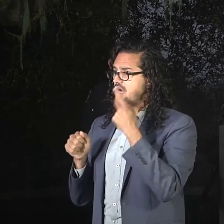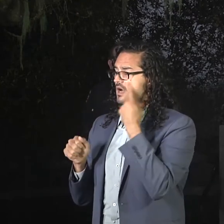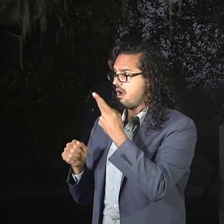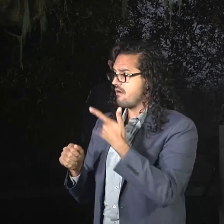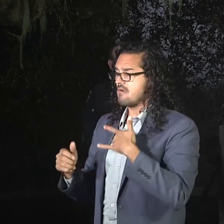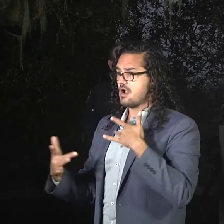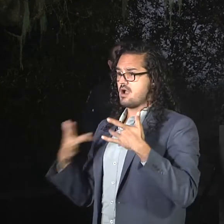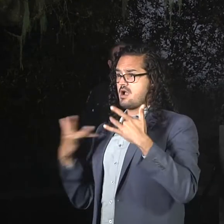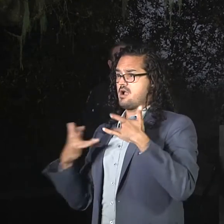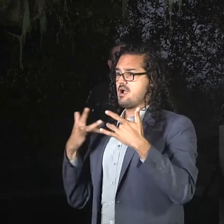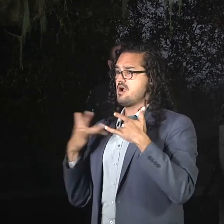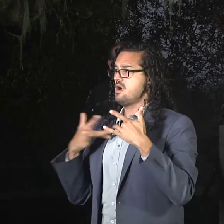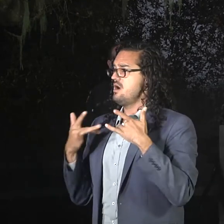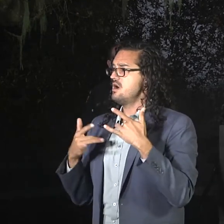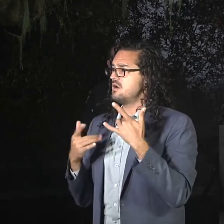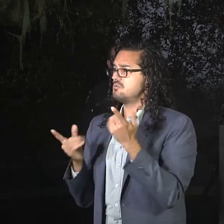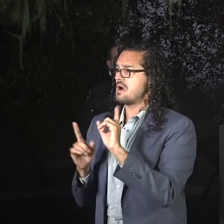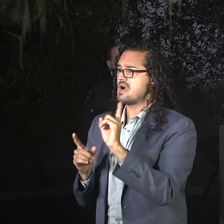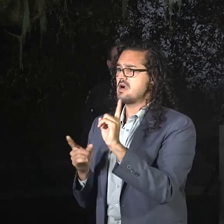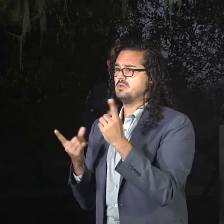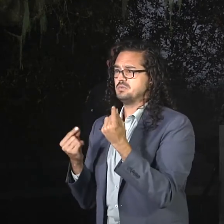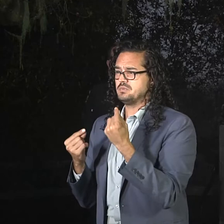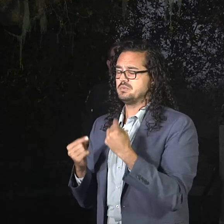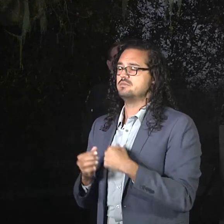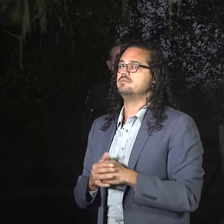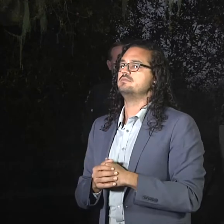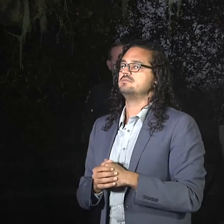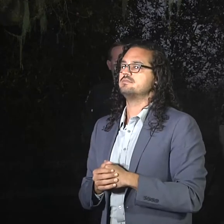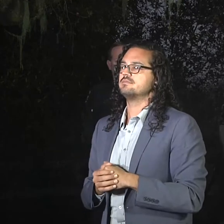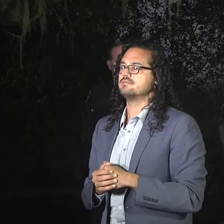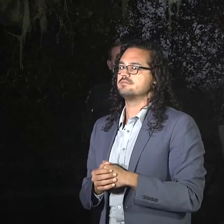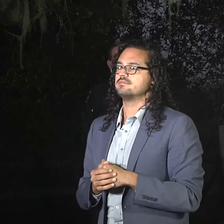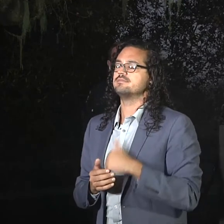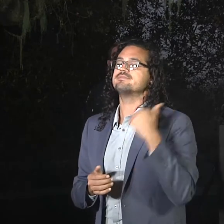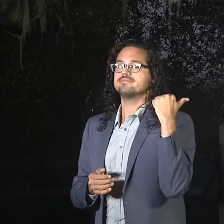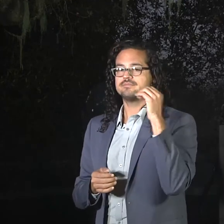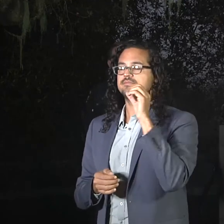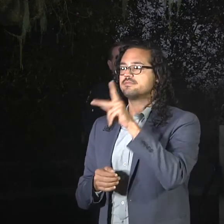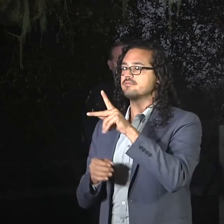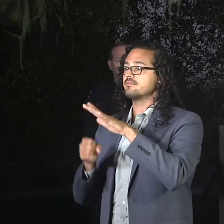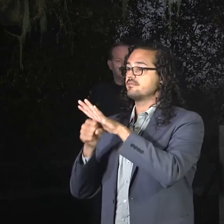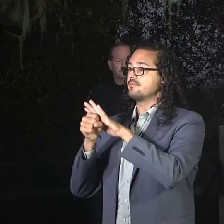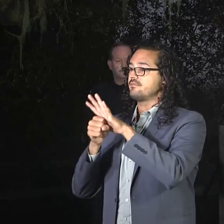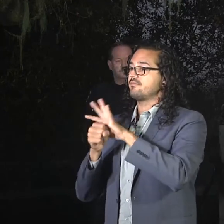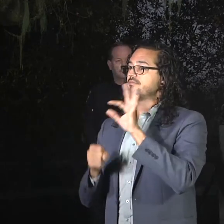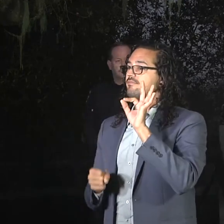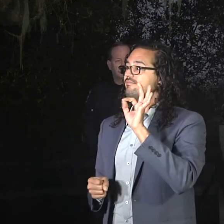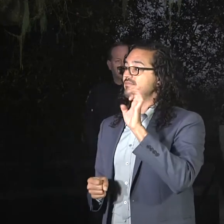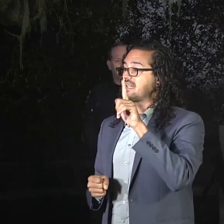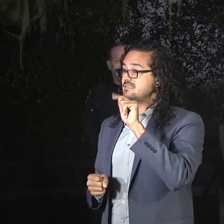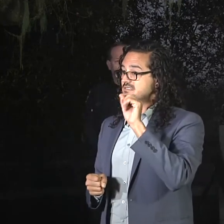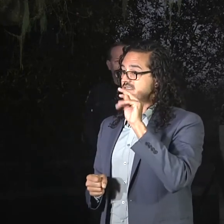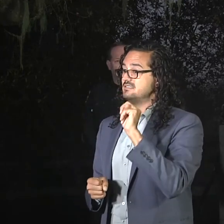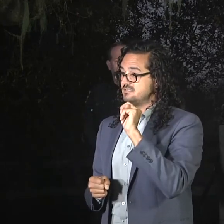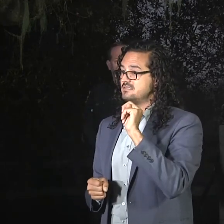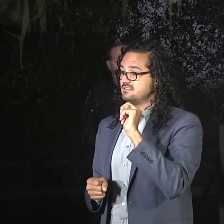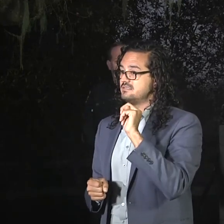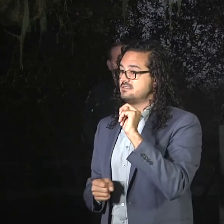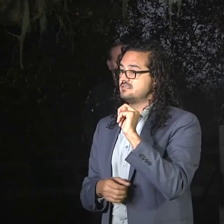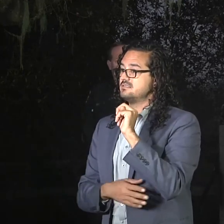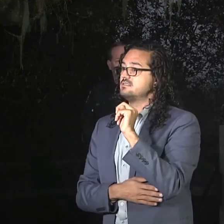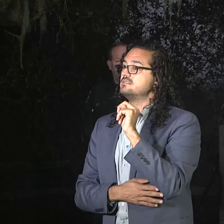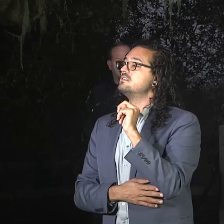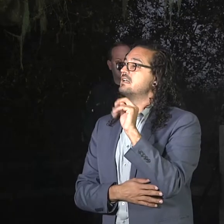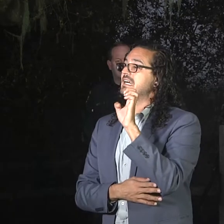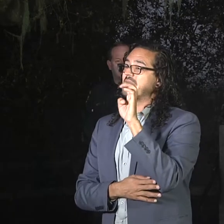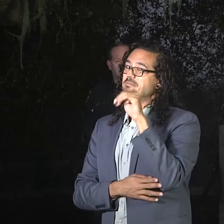It's going to be basically from Felton Empire Grade Road, moving into and through a portion